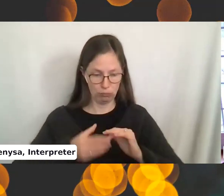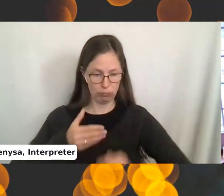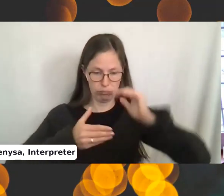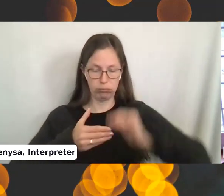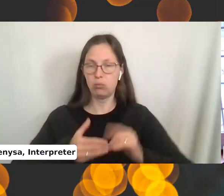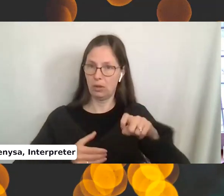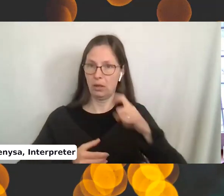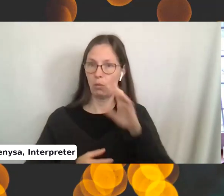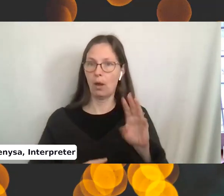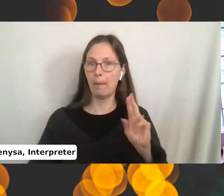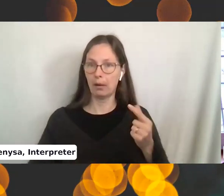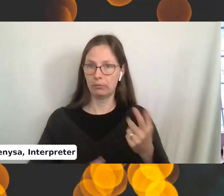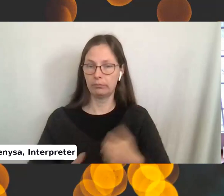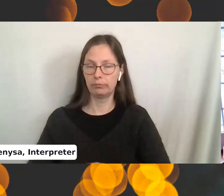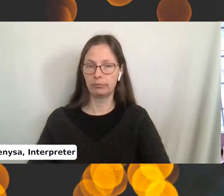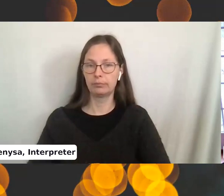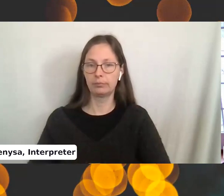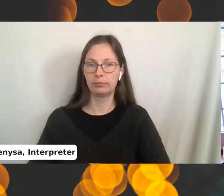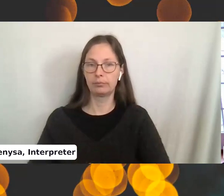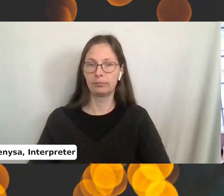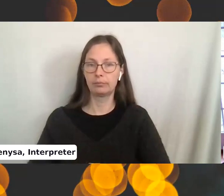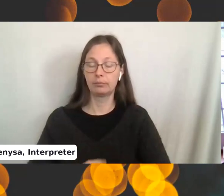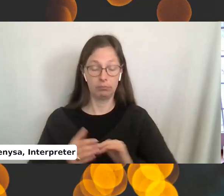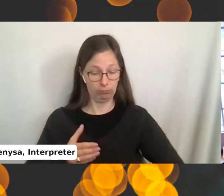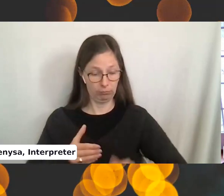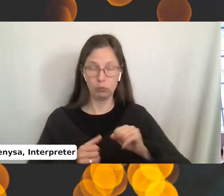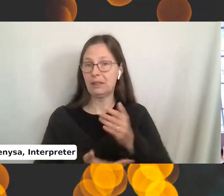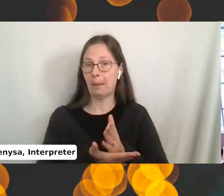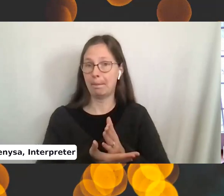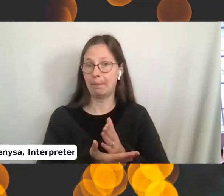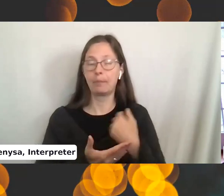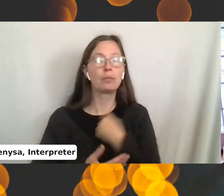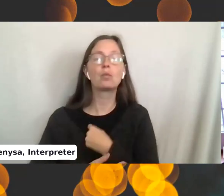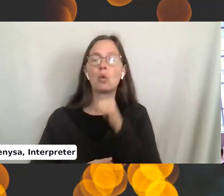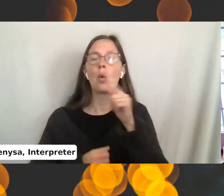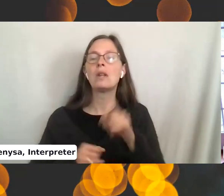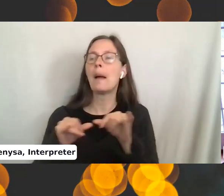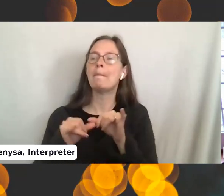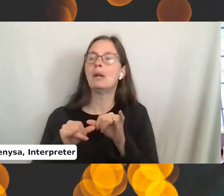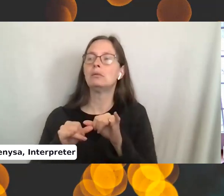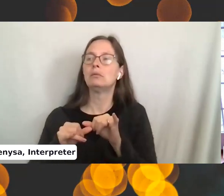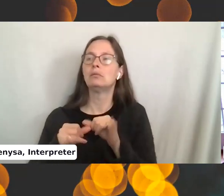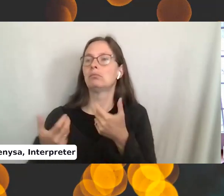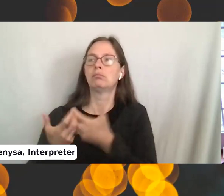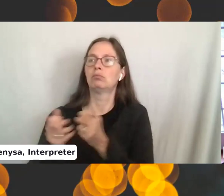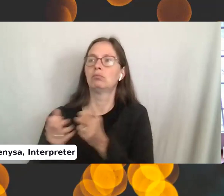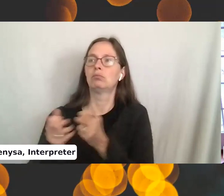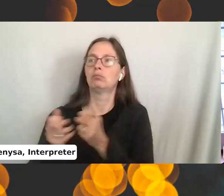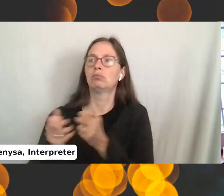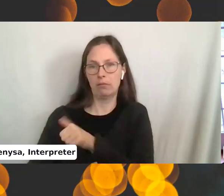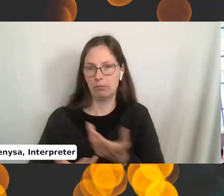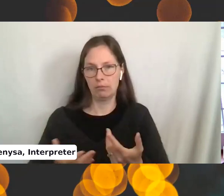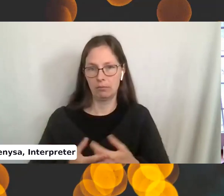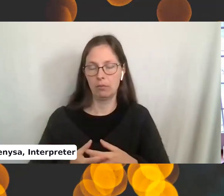or your average mug. And then you can just stop. We're not trying to measure against anything else. So